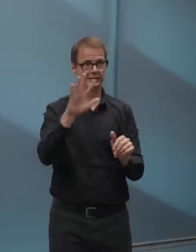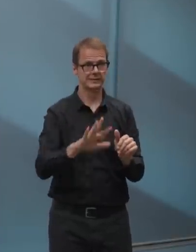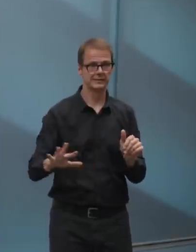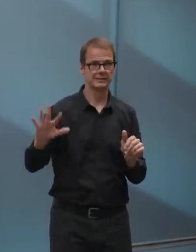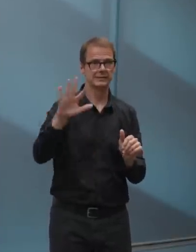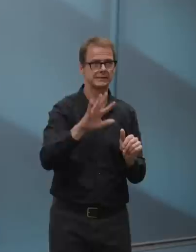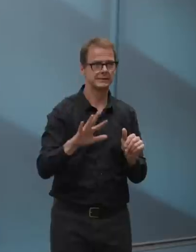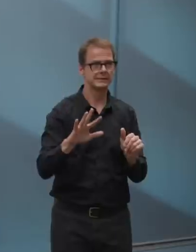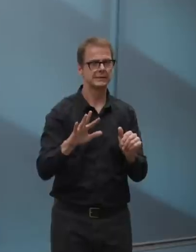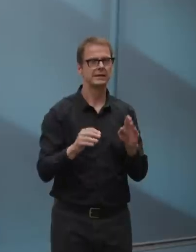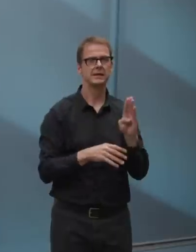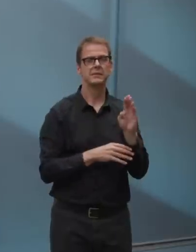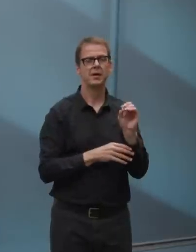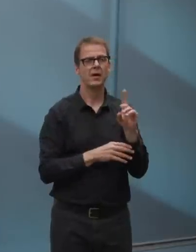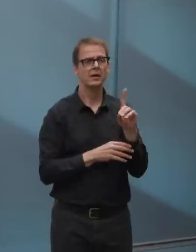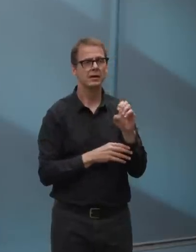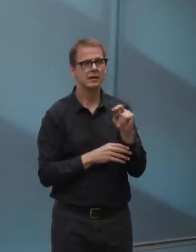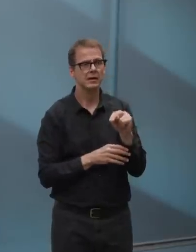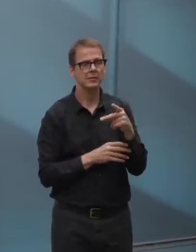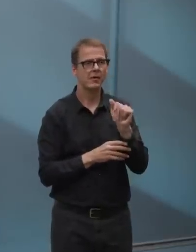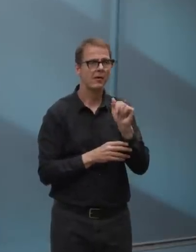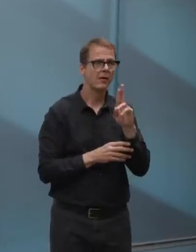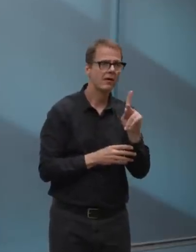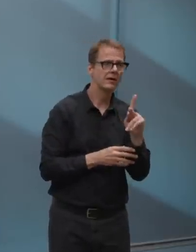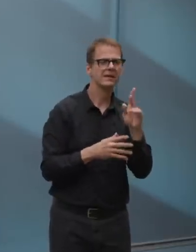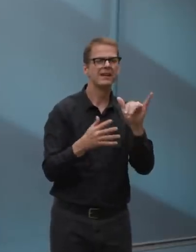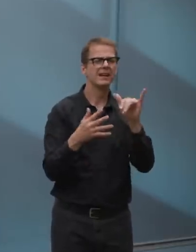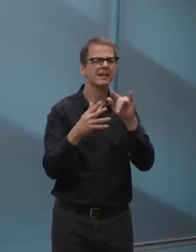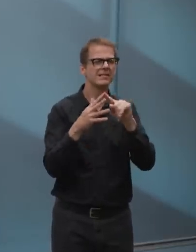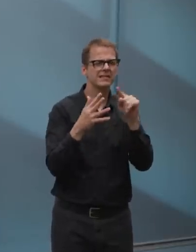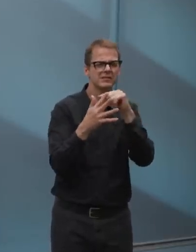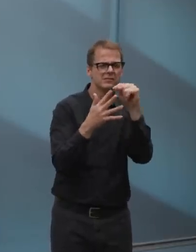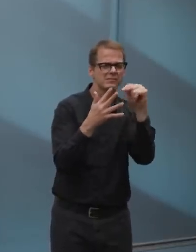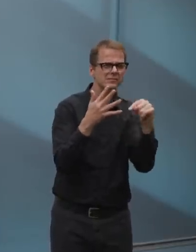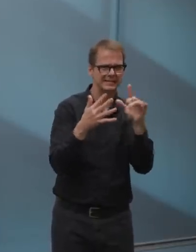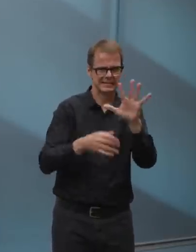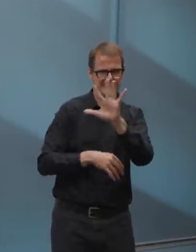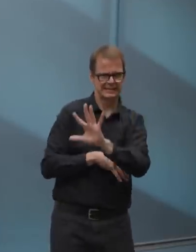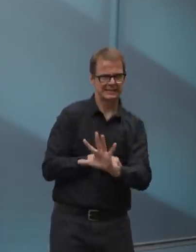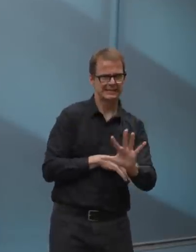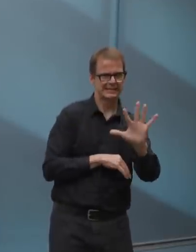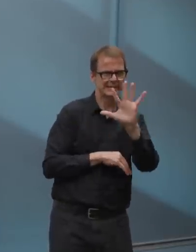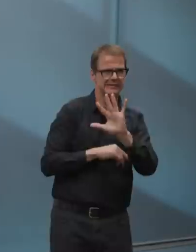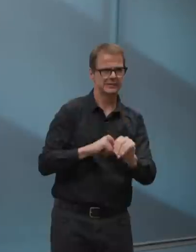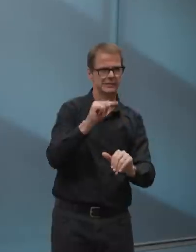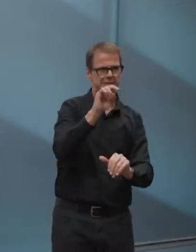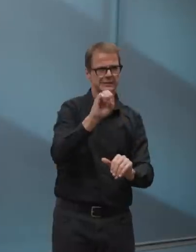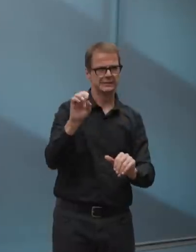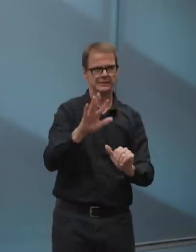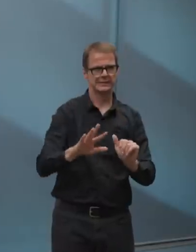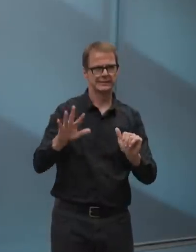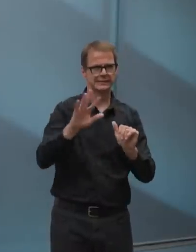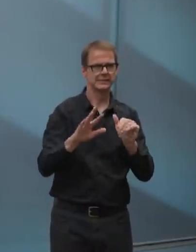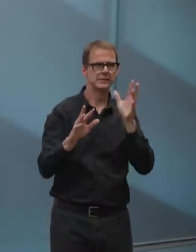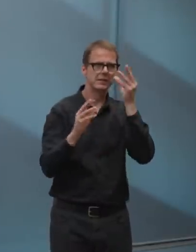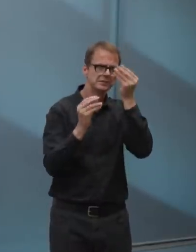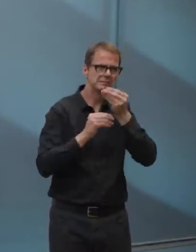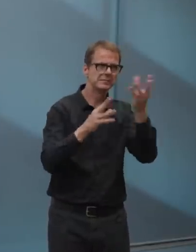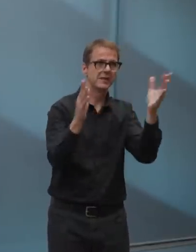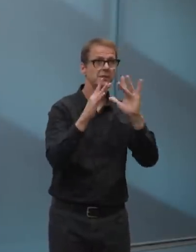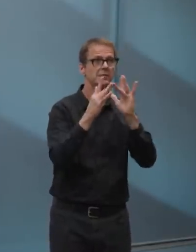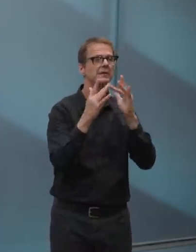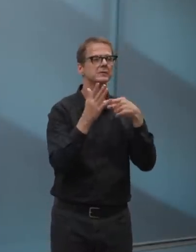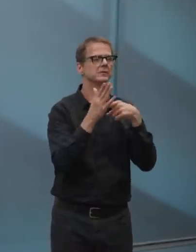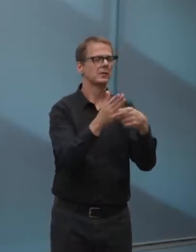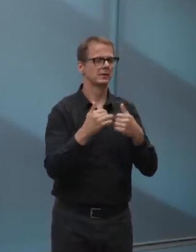We're also relaunching several outdoor amenities starting tomorrow. Some spaces will be open even though that